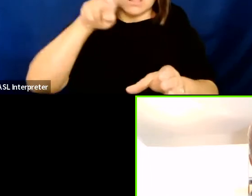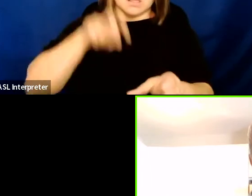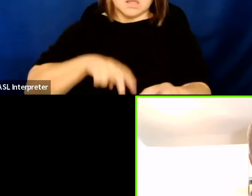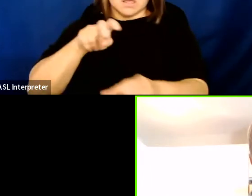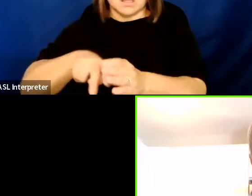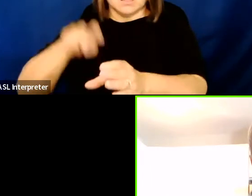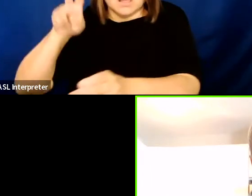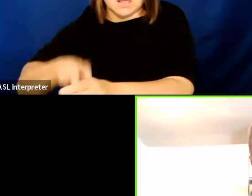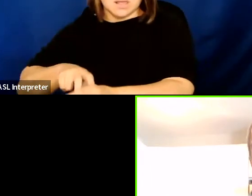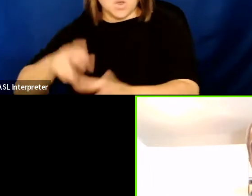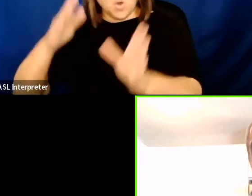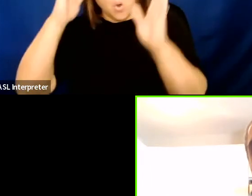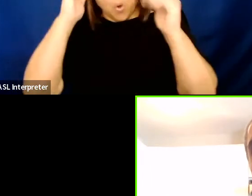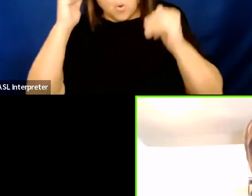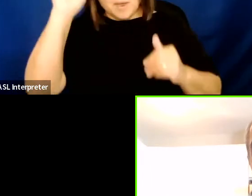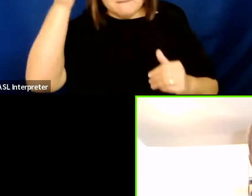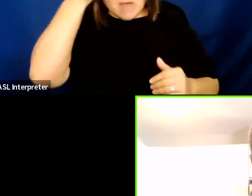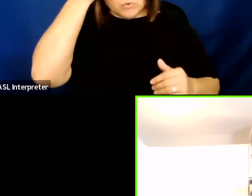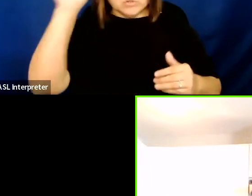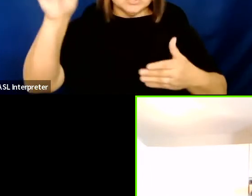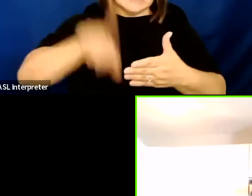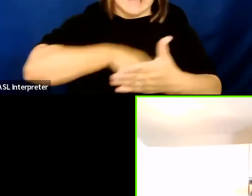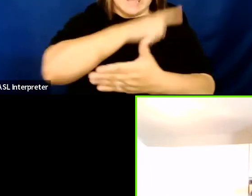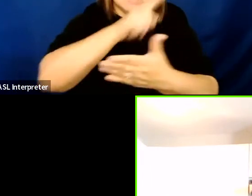cancellation process. Thank you.